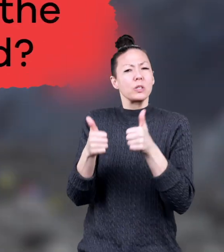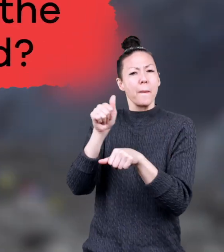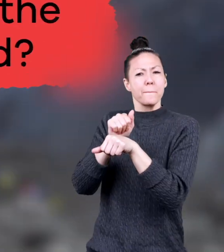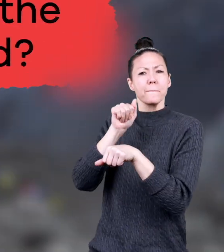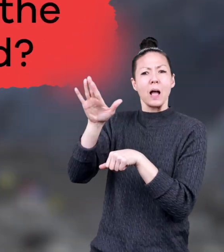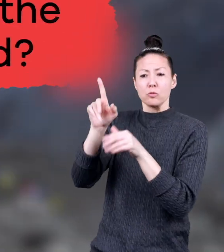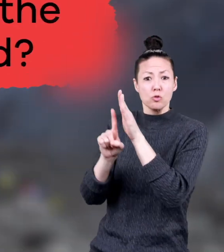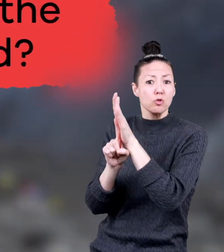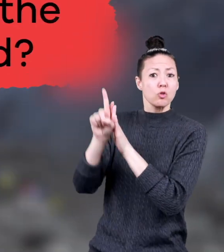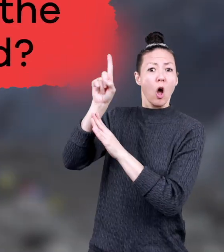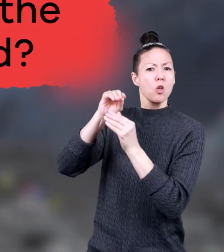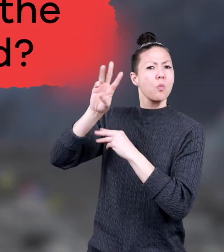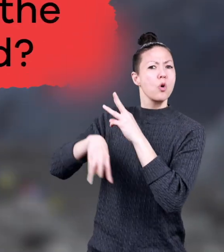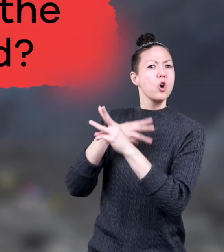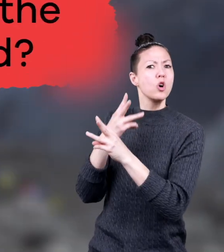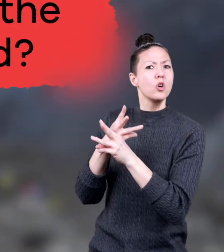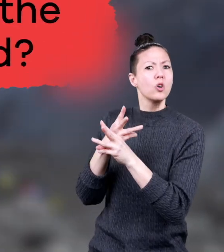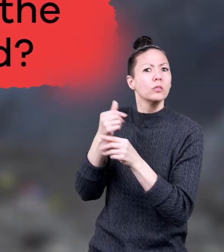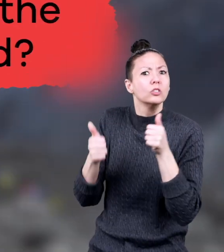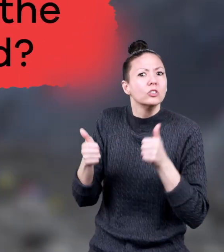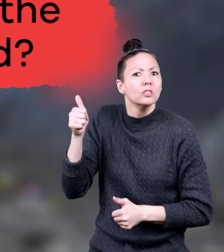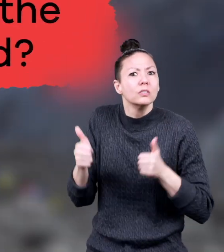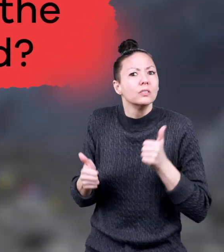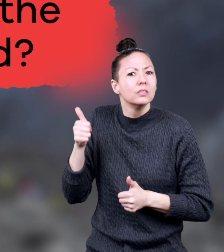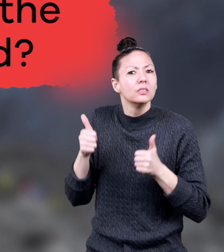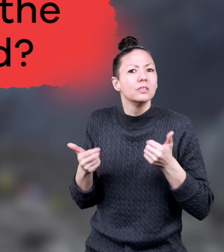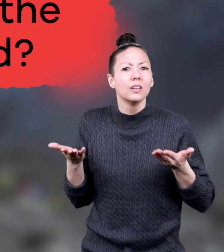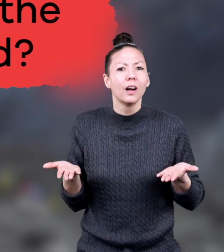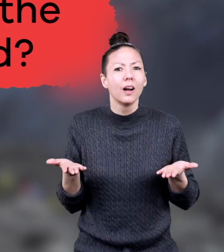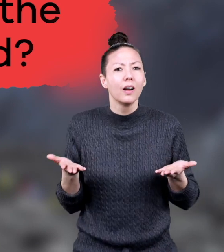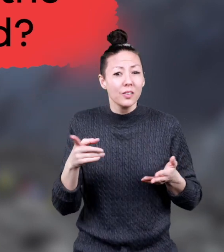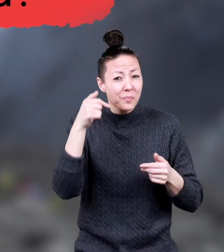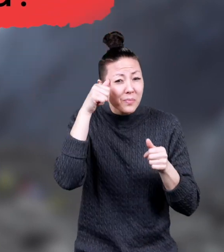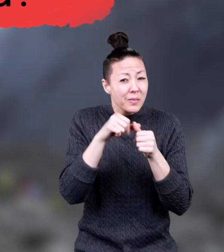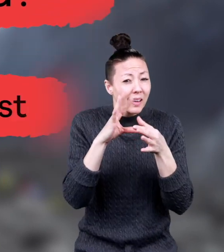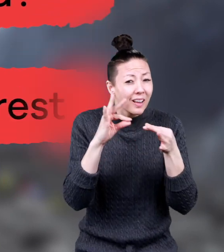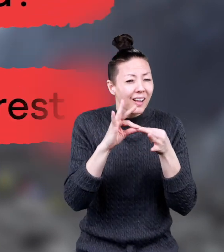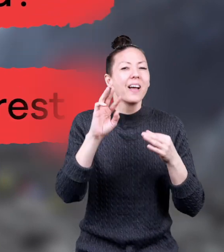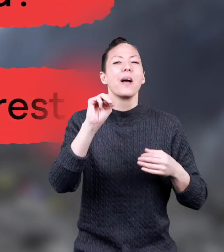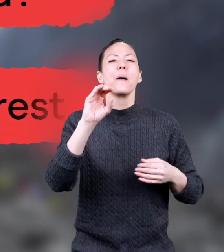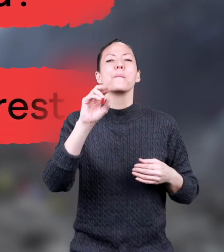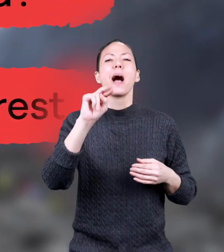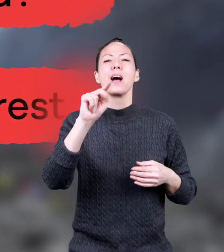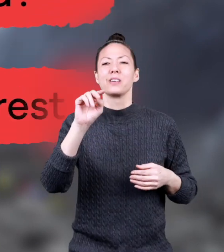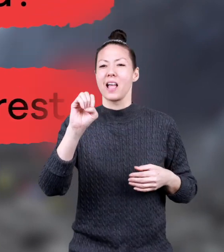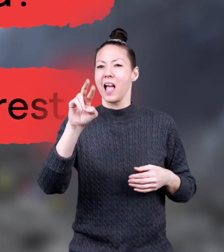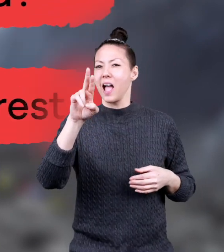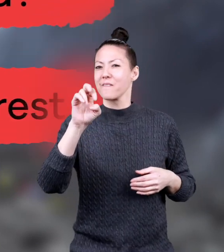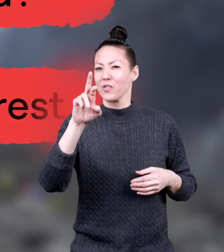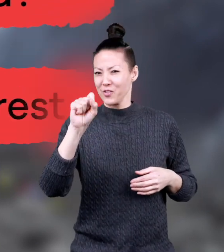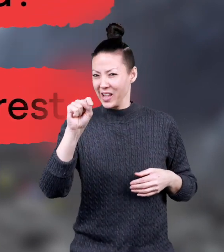mountain is the tallest in the world? Did you remember that it was Mount Everest?